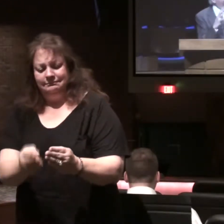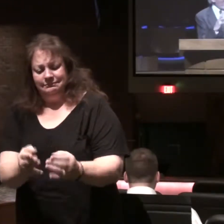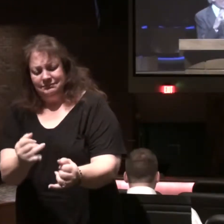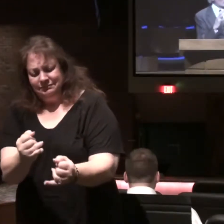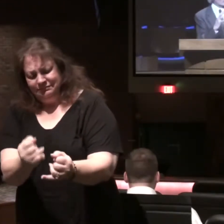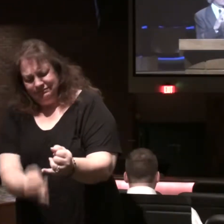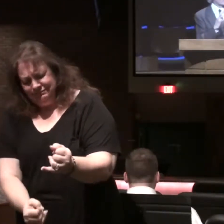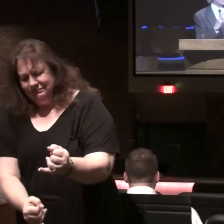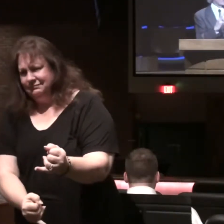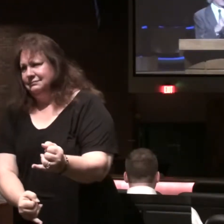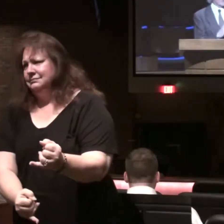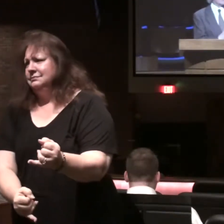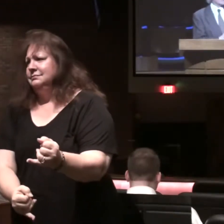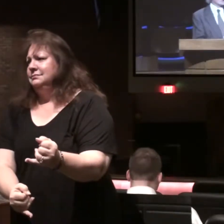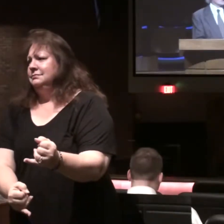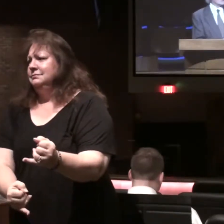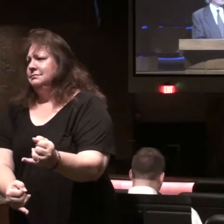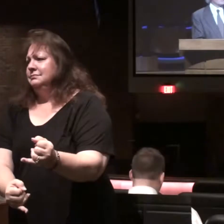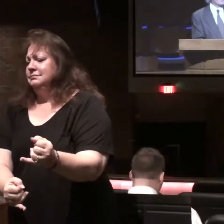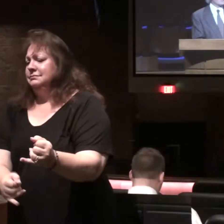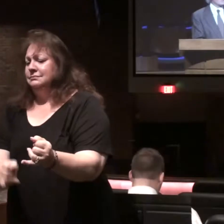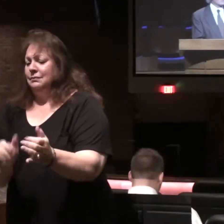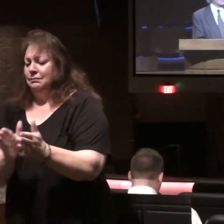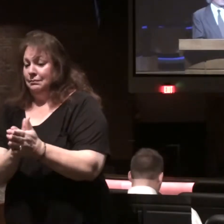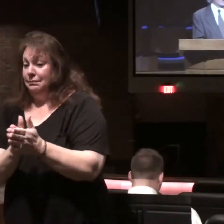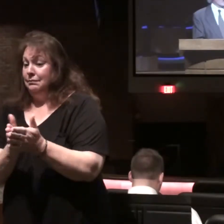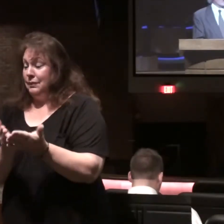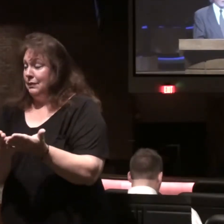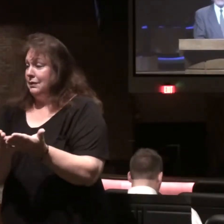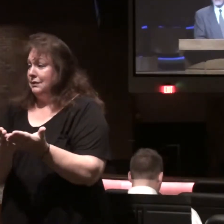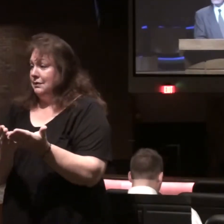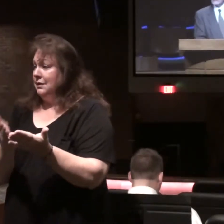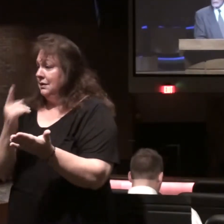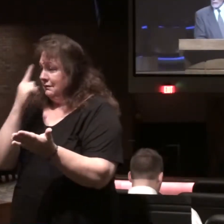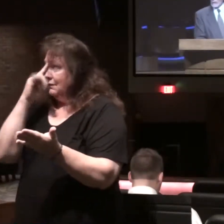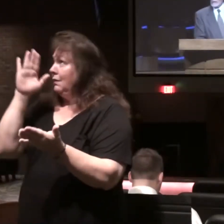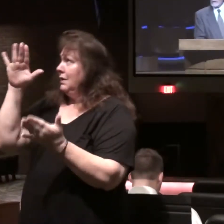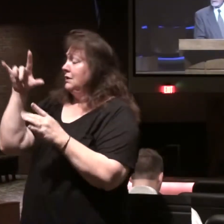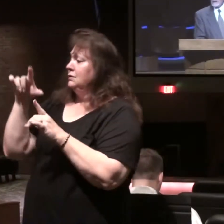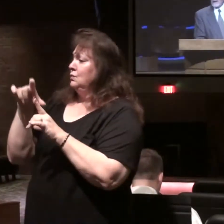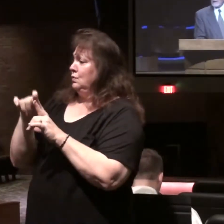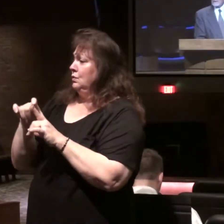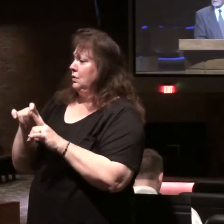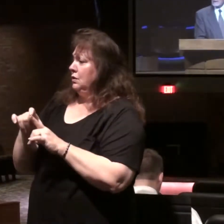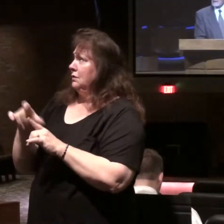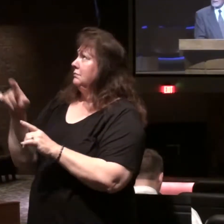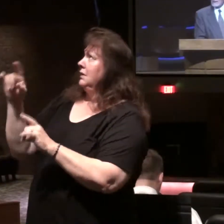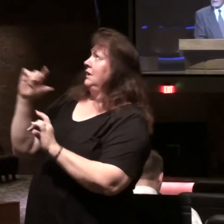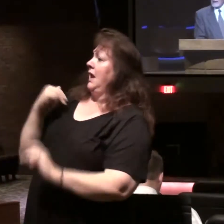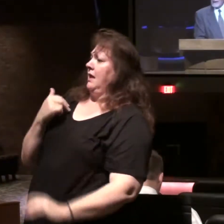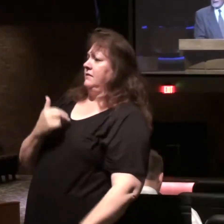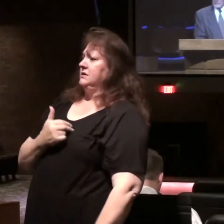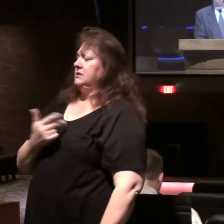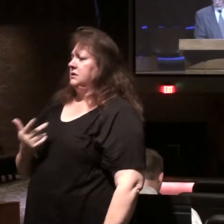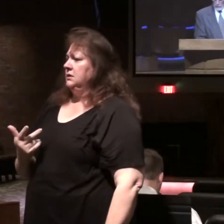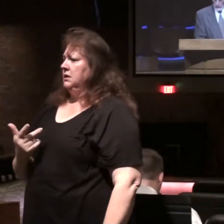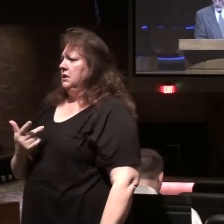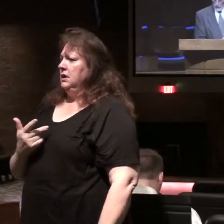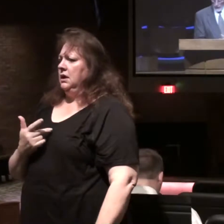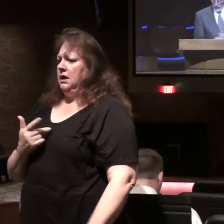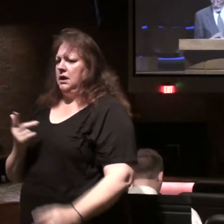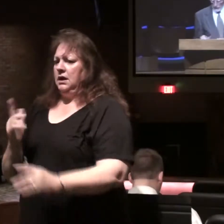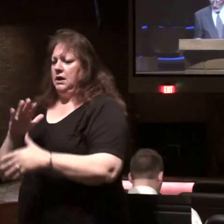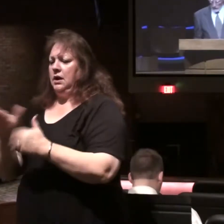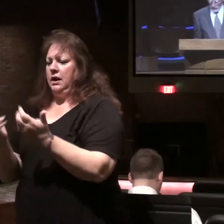final capstone of his Word to us. And it pulls